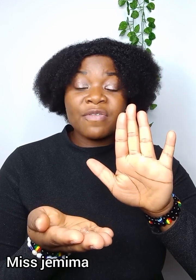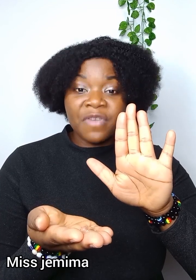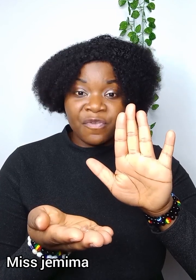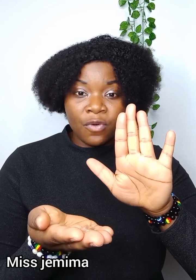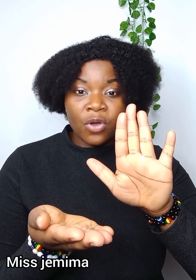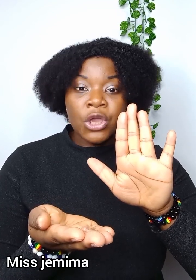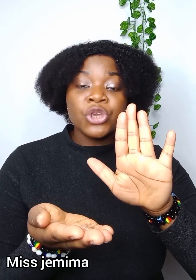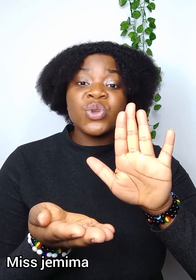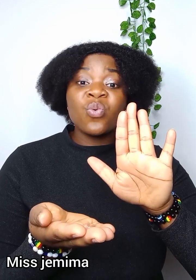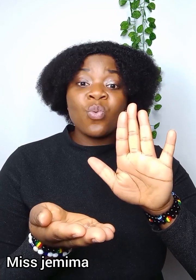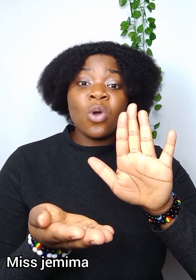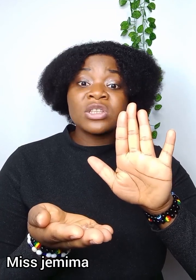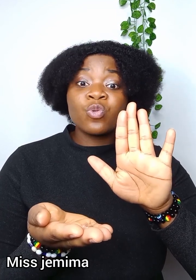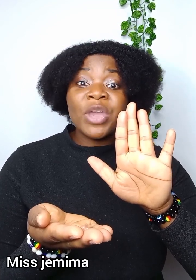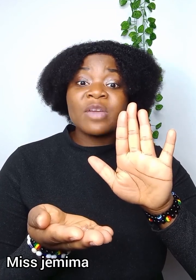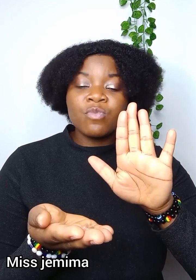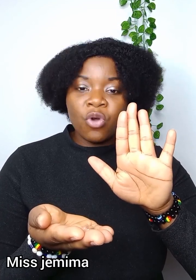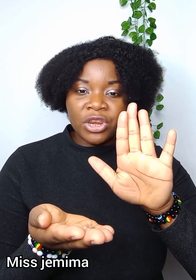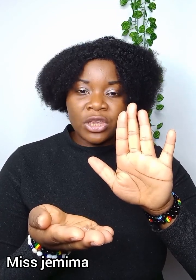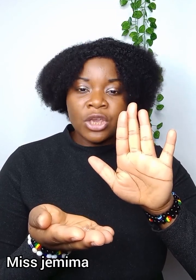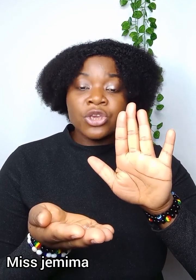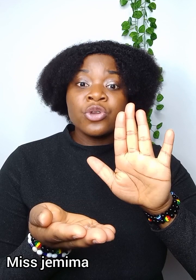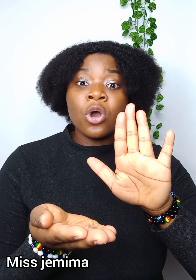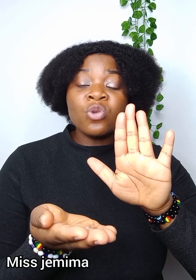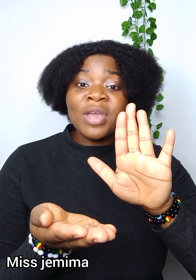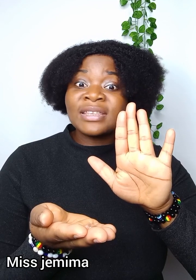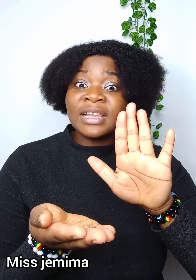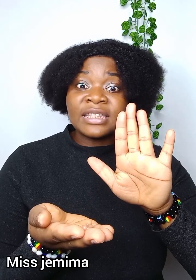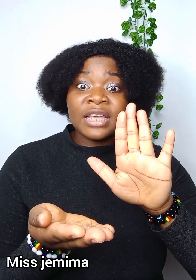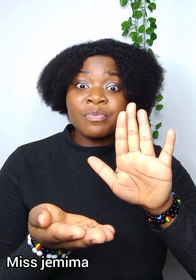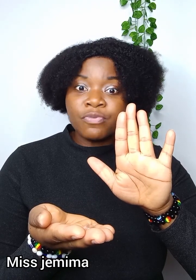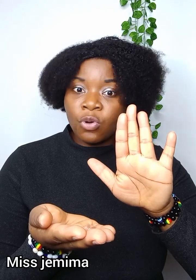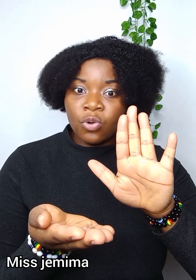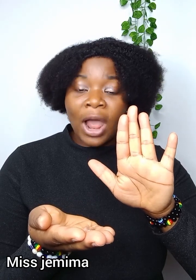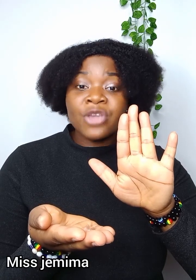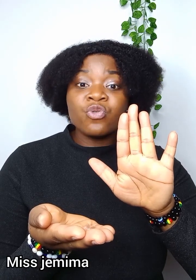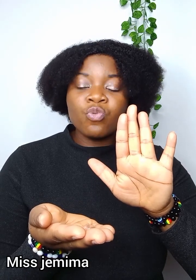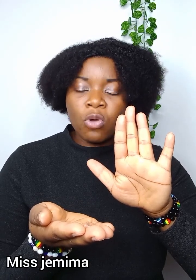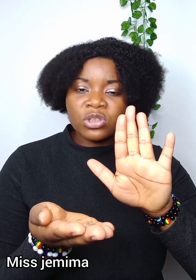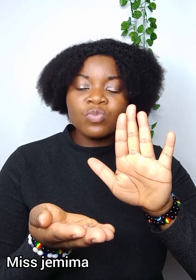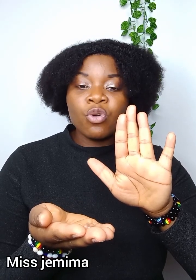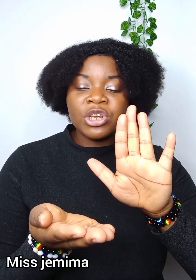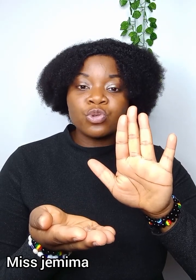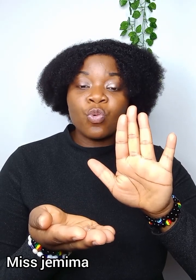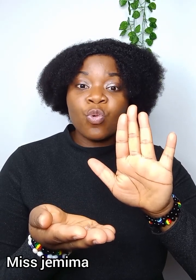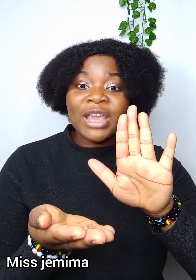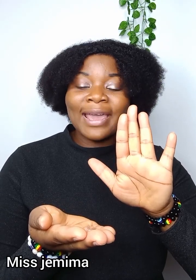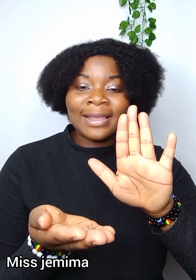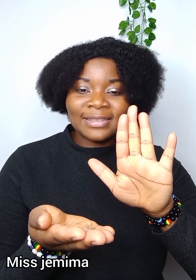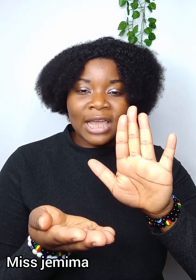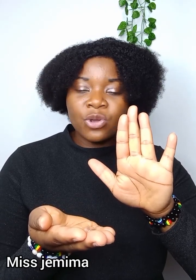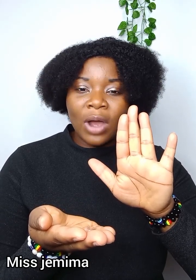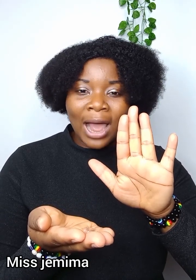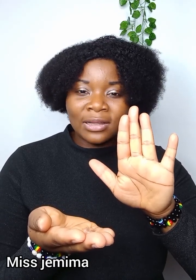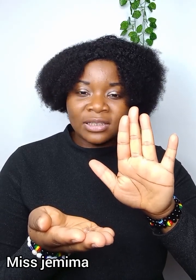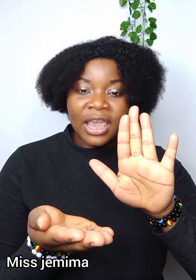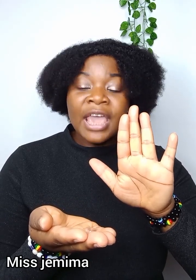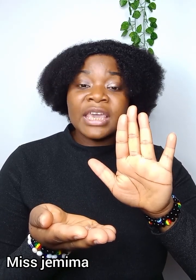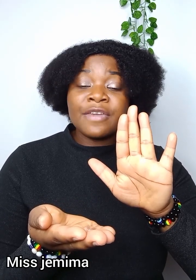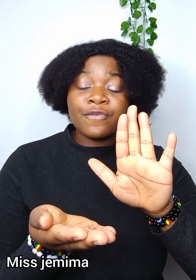favor you want quick money you always the day broke and you want money to quick enter your hand if